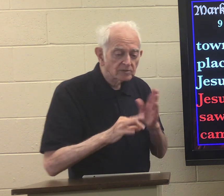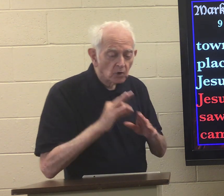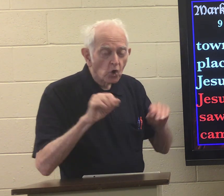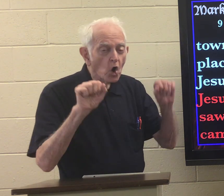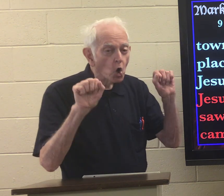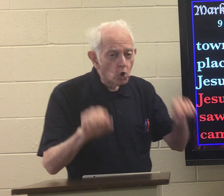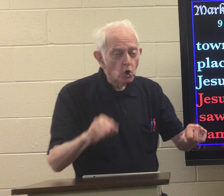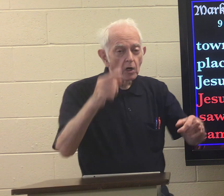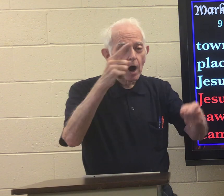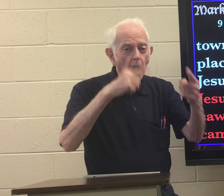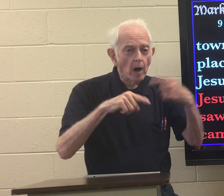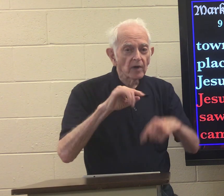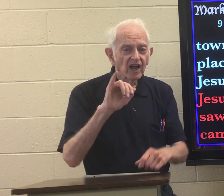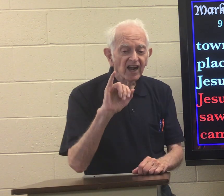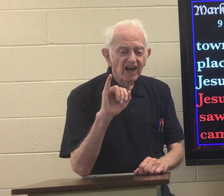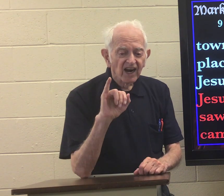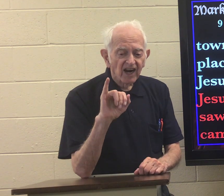the Holy Spirit could come